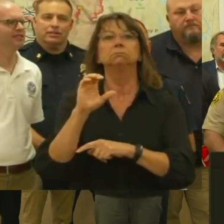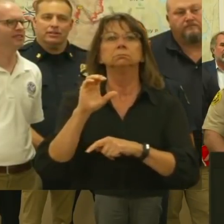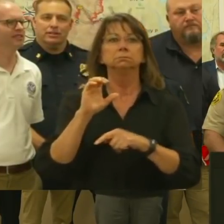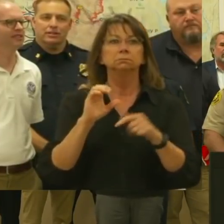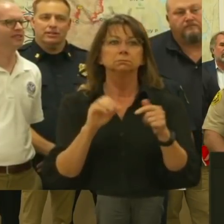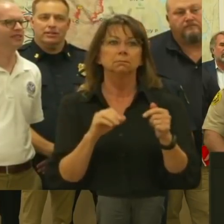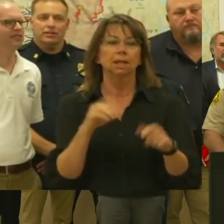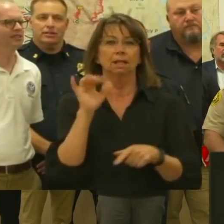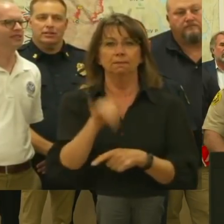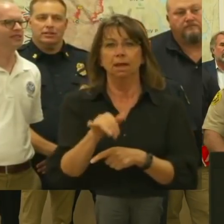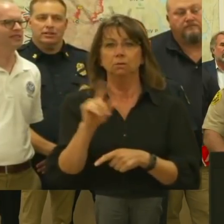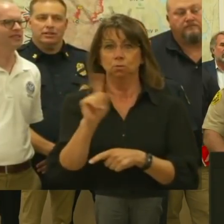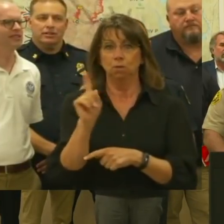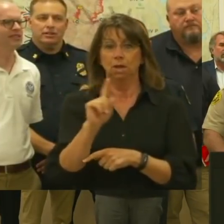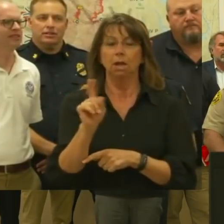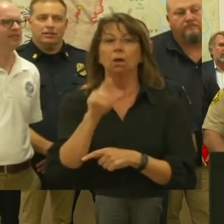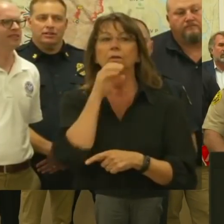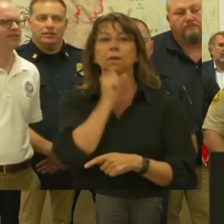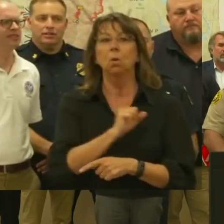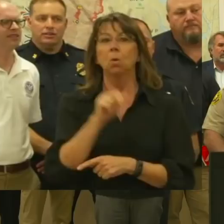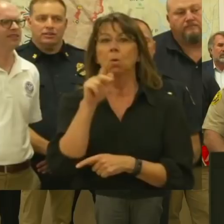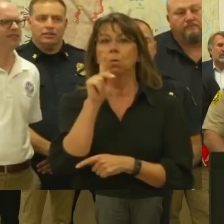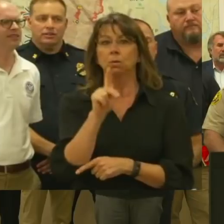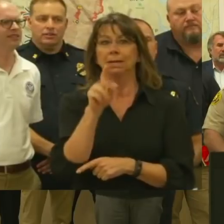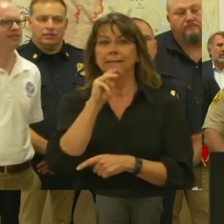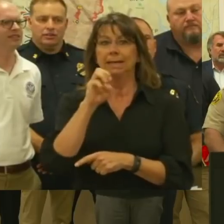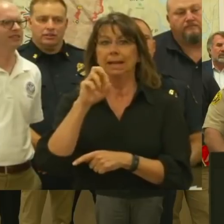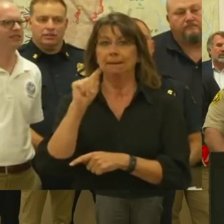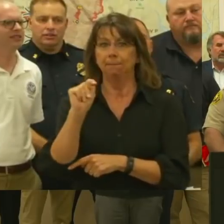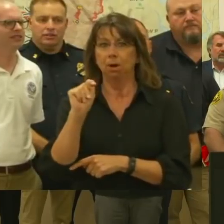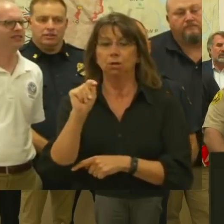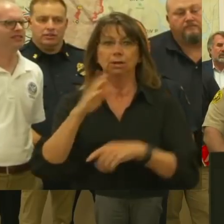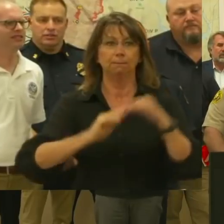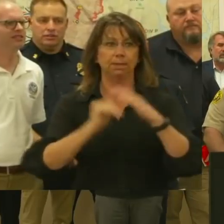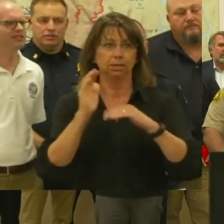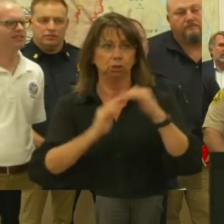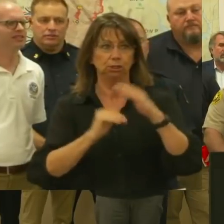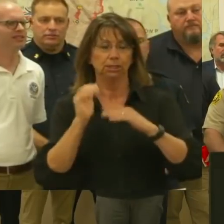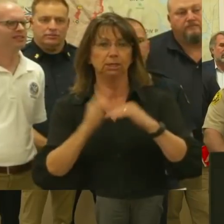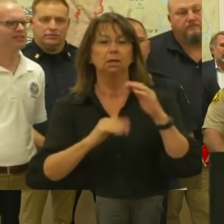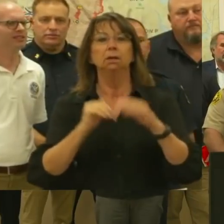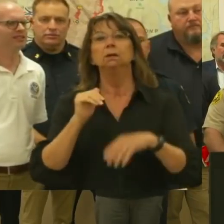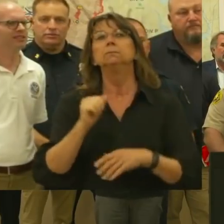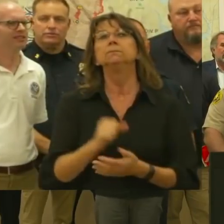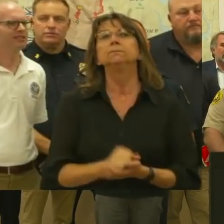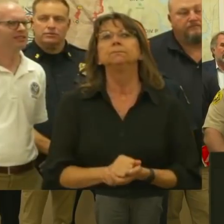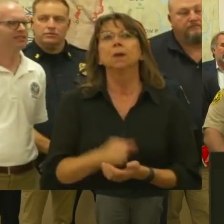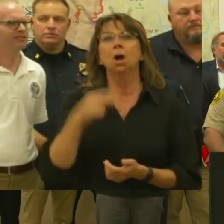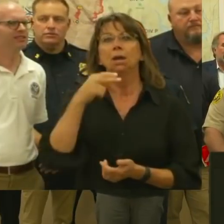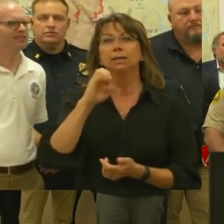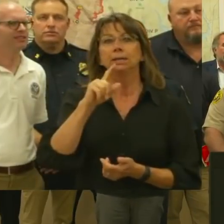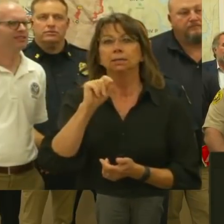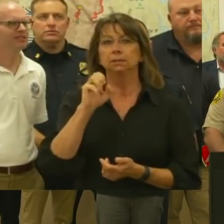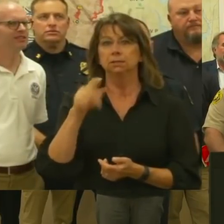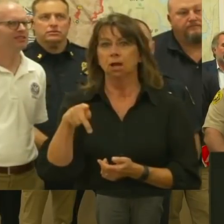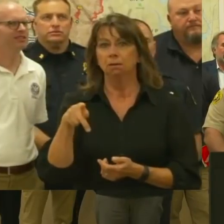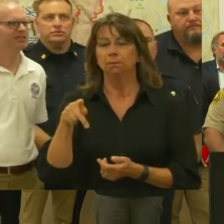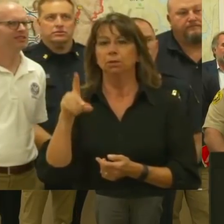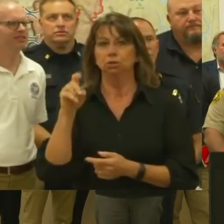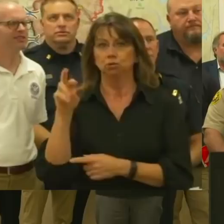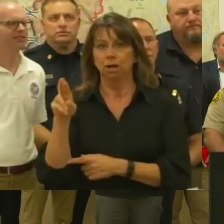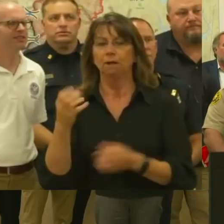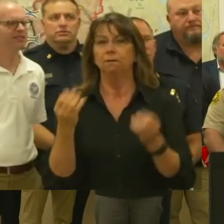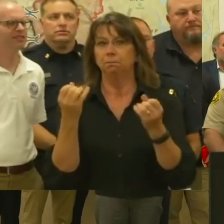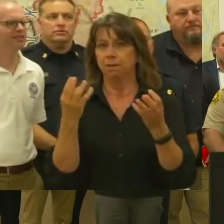located at the old Kmart building at 2685 Hilltop Drive. There's a number of services there, both from state, local,